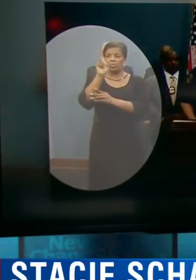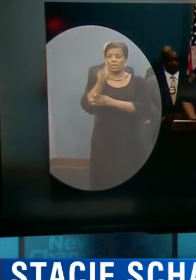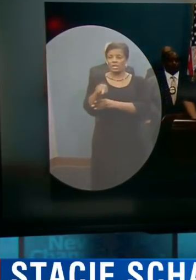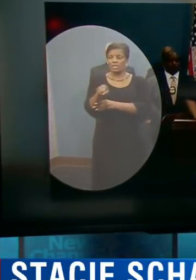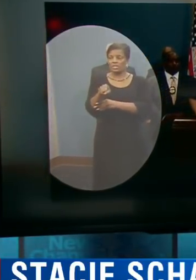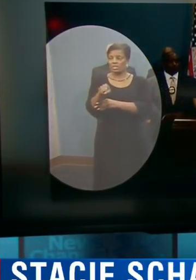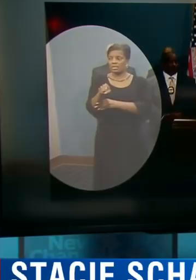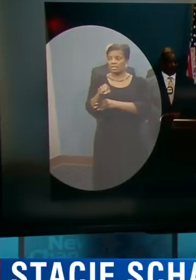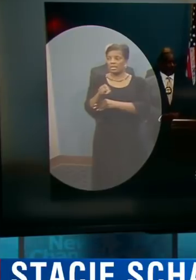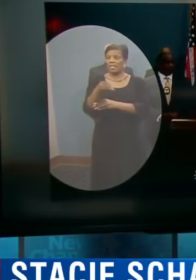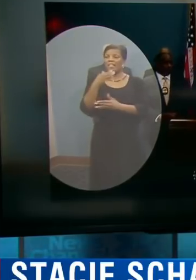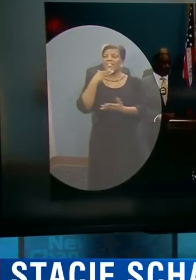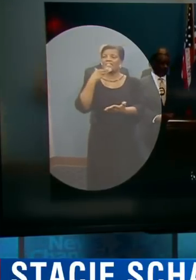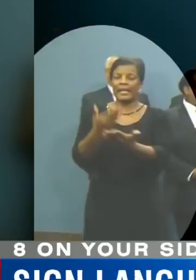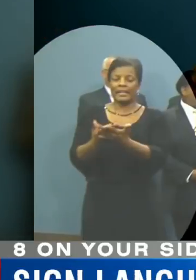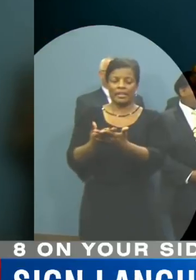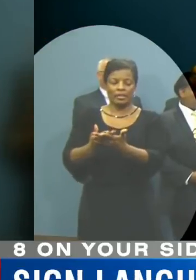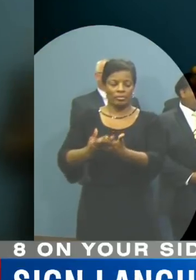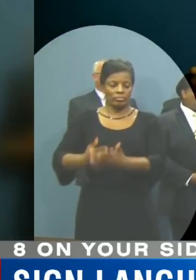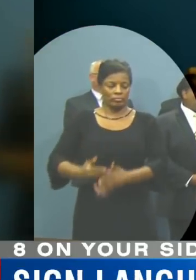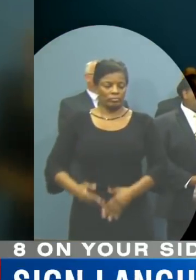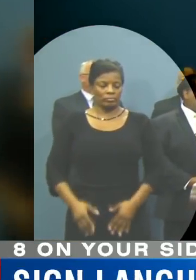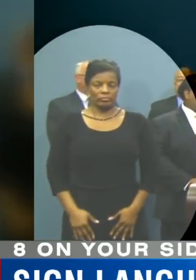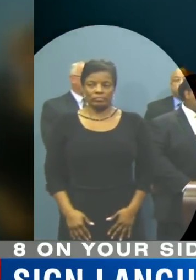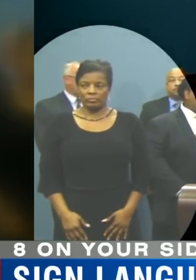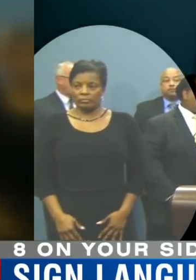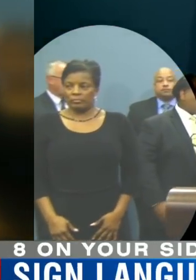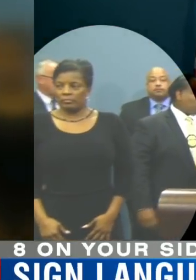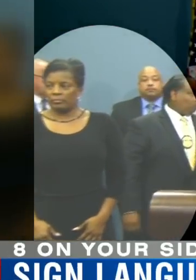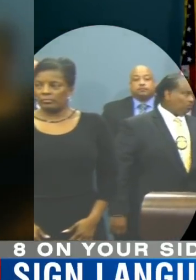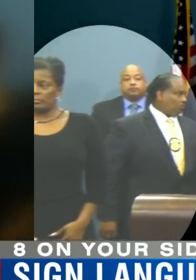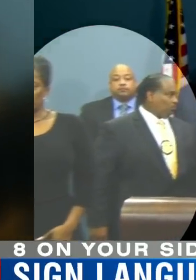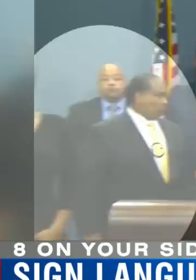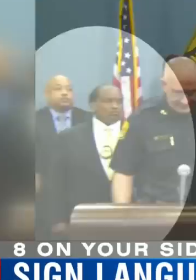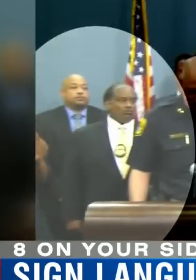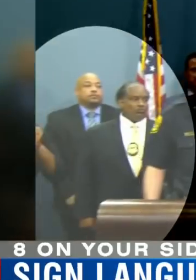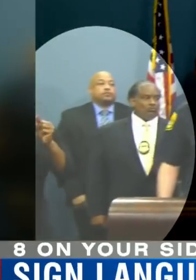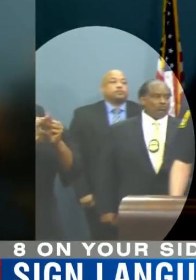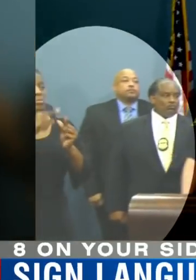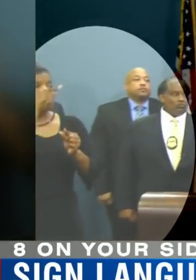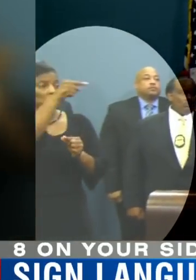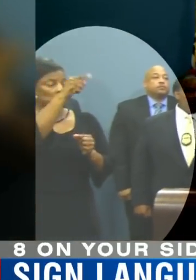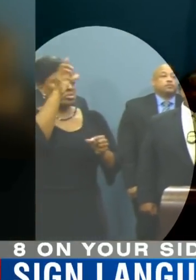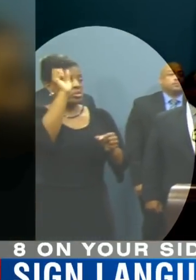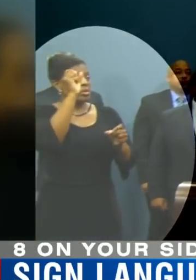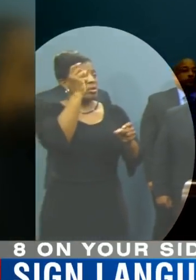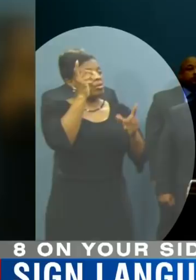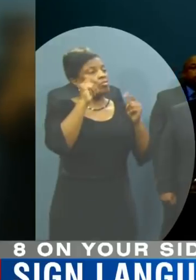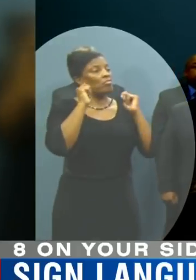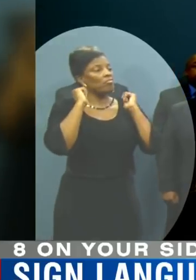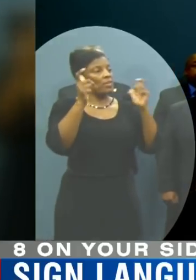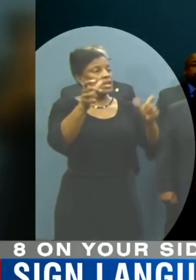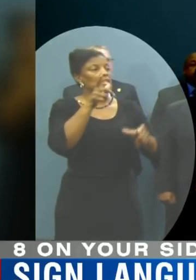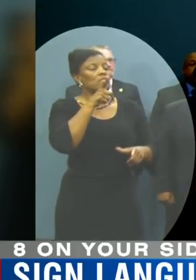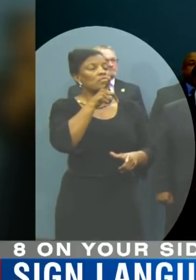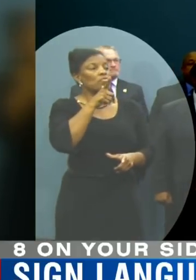center stage at their news conference. And according to experts, most of what she communicated on live TV last Tuesday night was